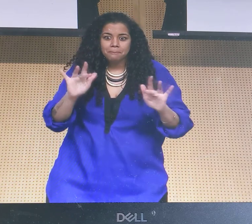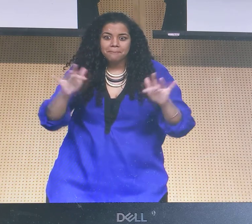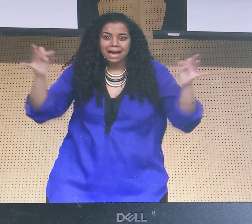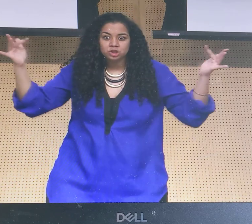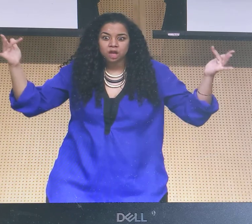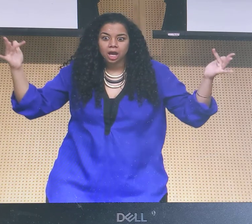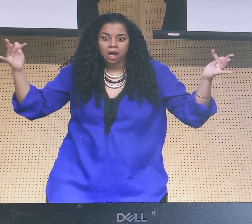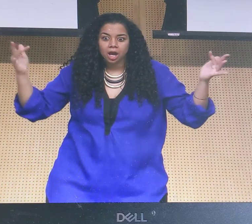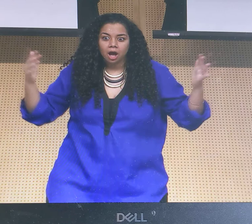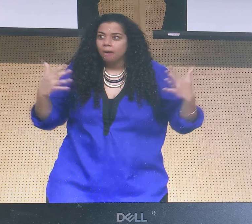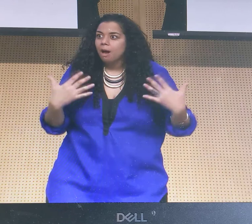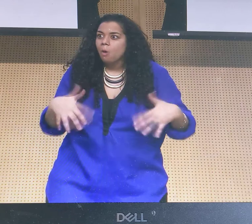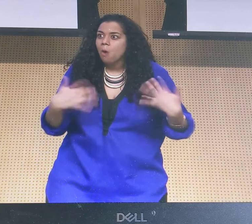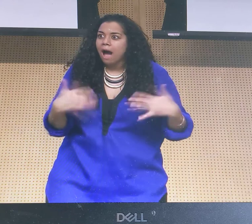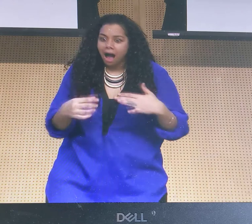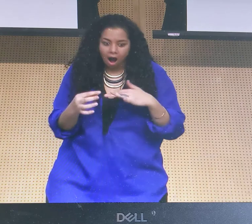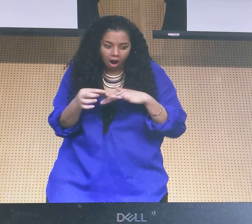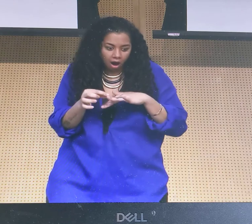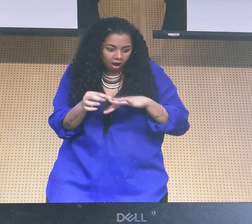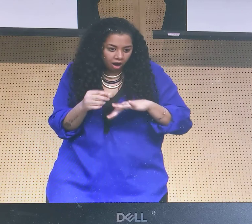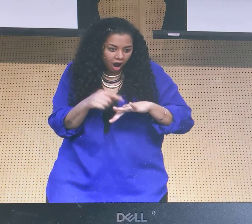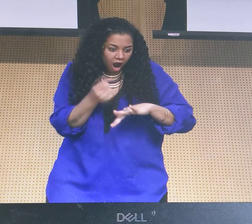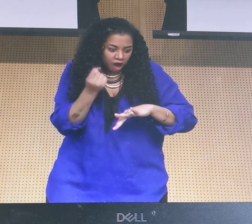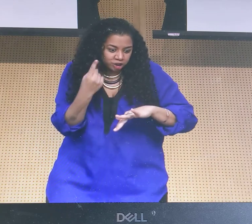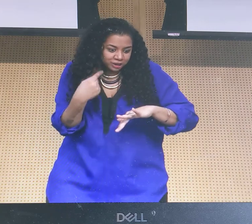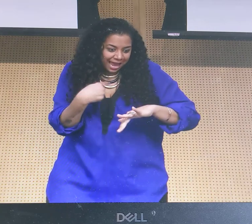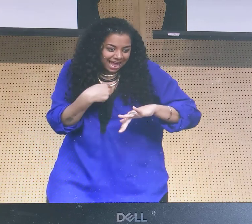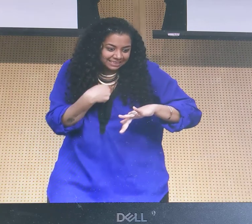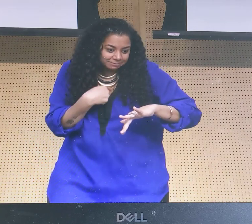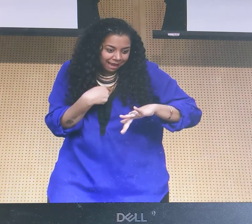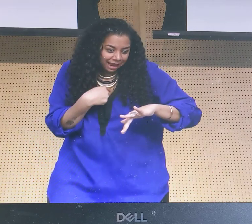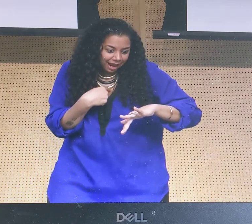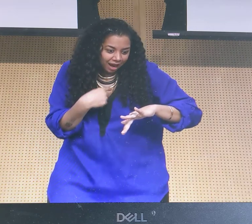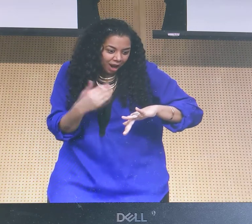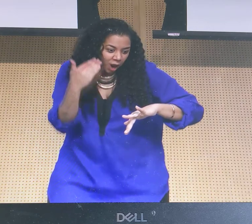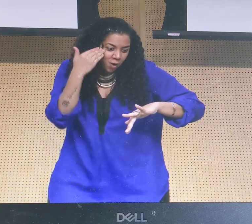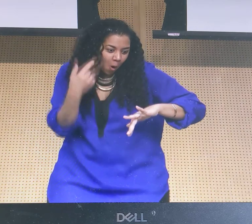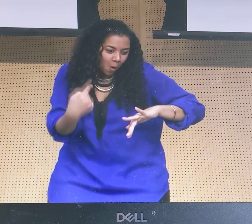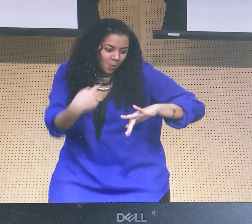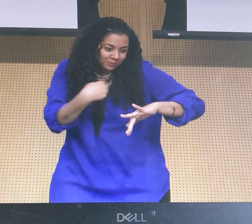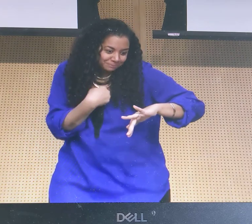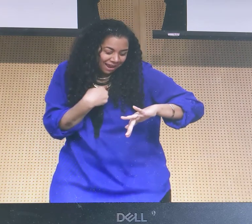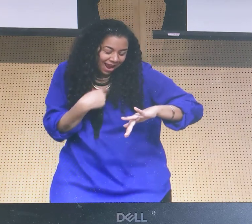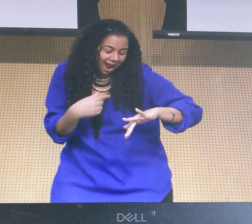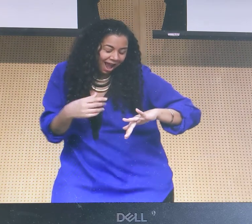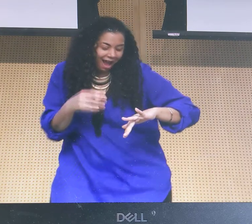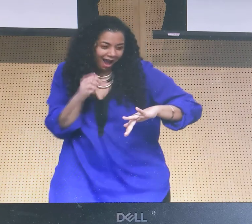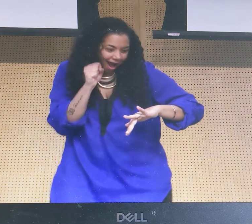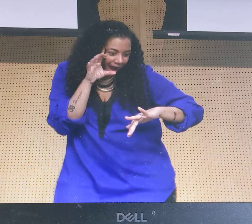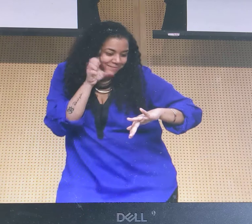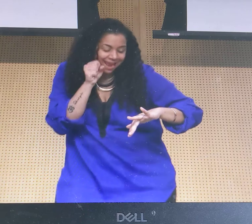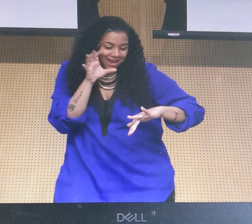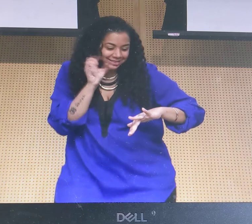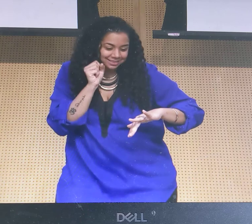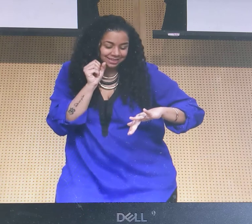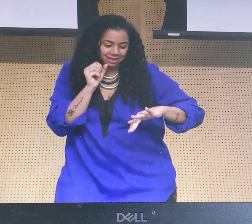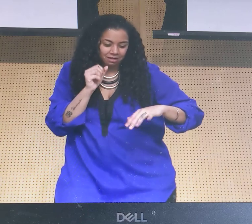I really thought it was magic. I thought, oh my gosh, this ring knows me. It understands me. It's